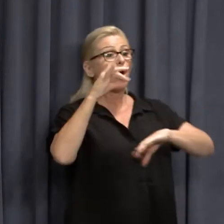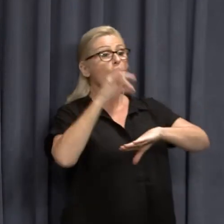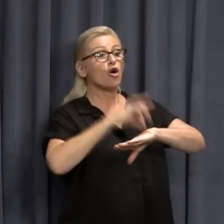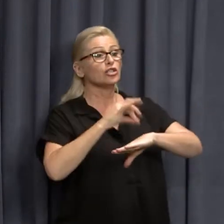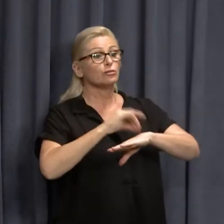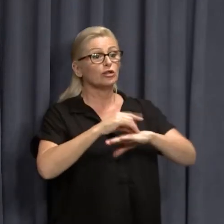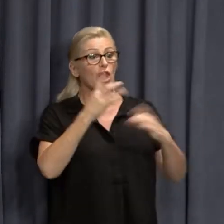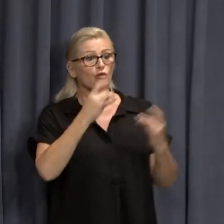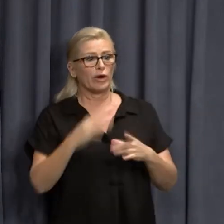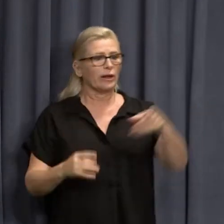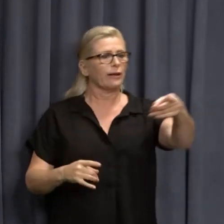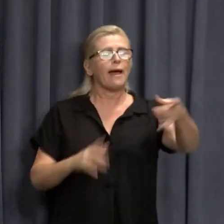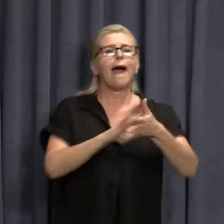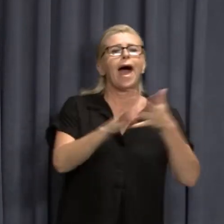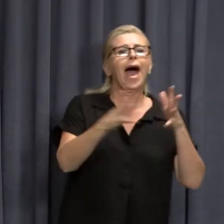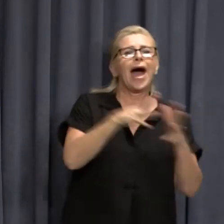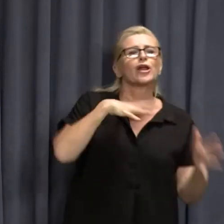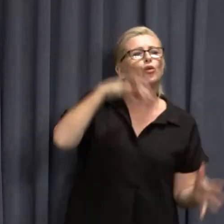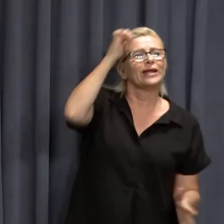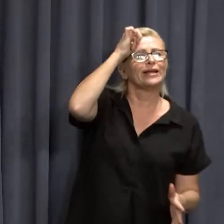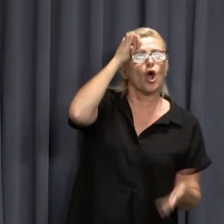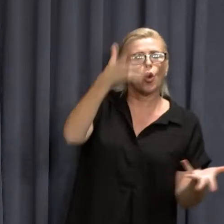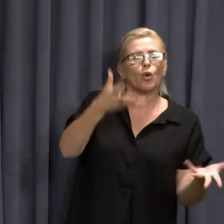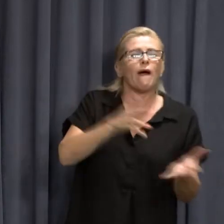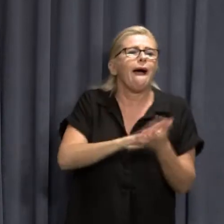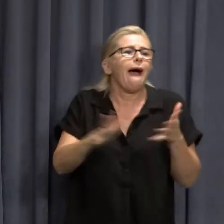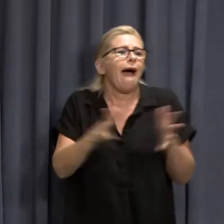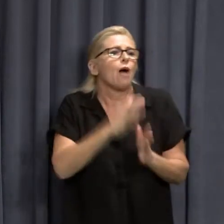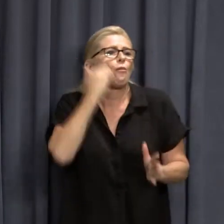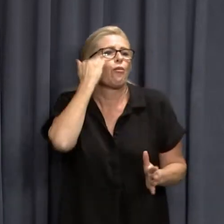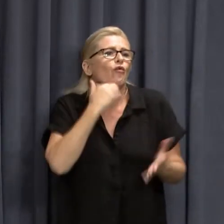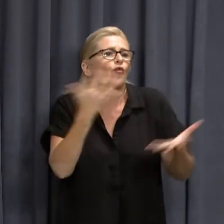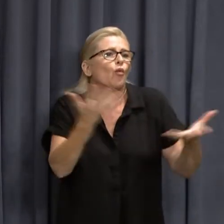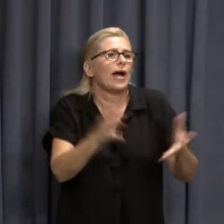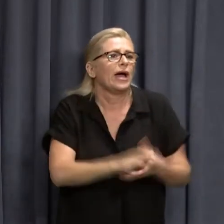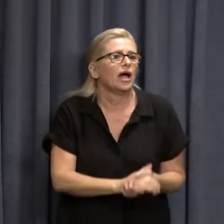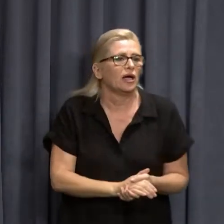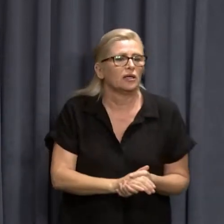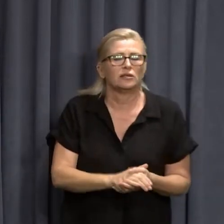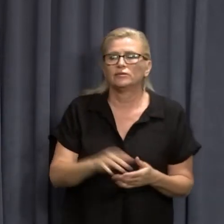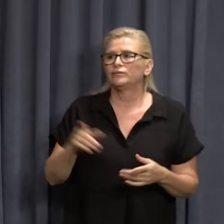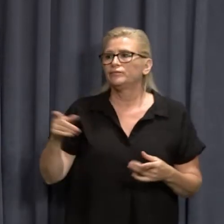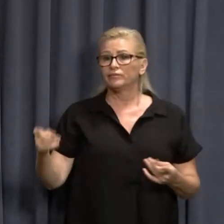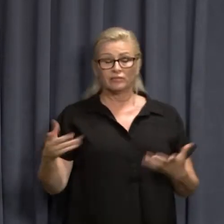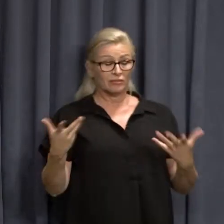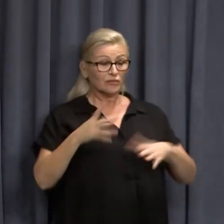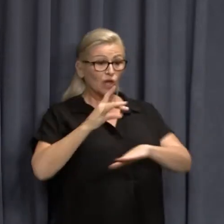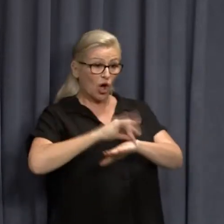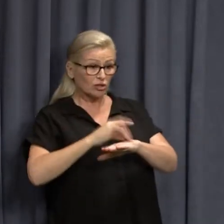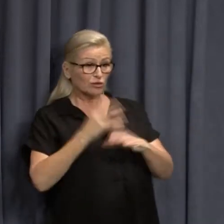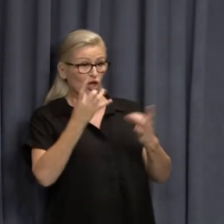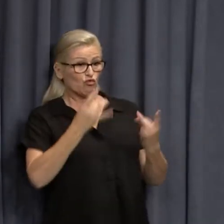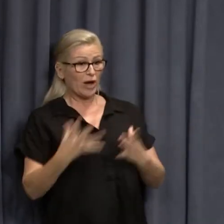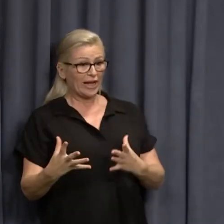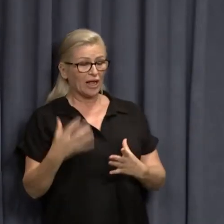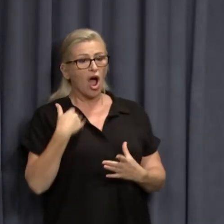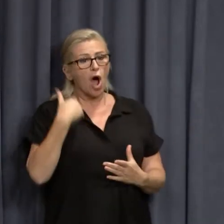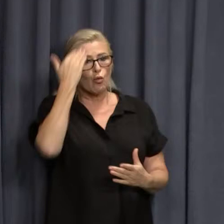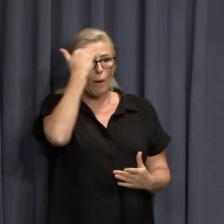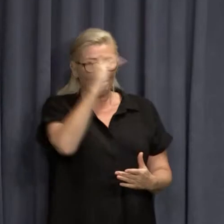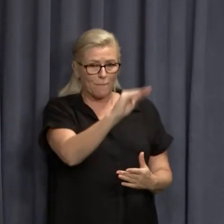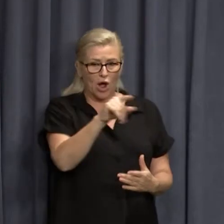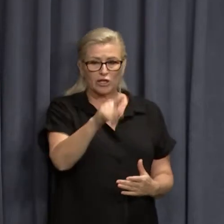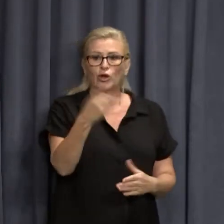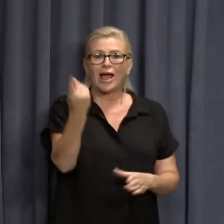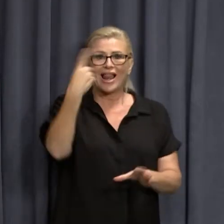as they can be. are we going to fight that? Well, you know, they're as ready as they can be. I'll just remind you, last